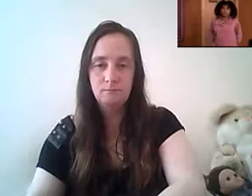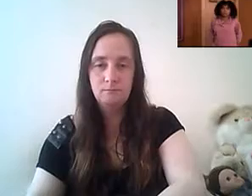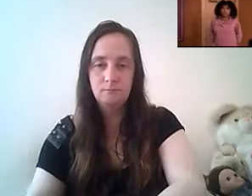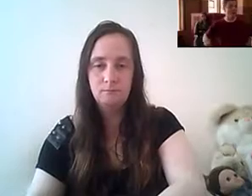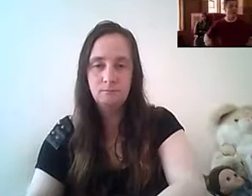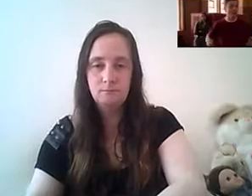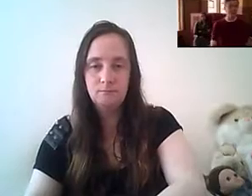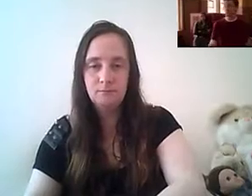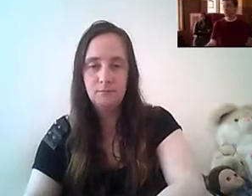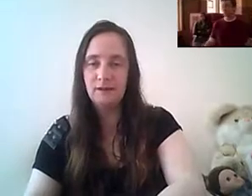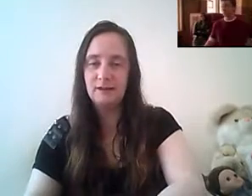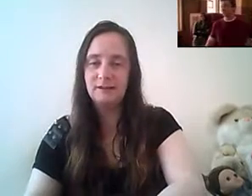at the lassies locker room